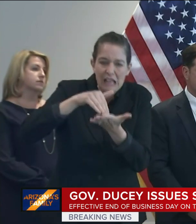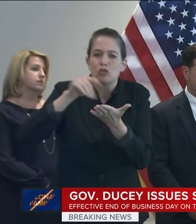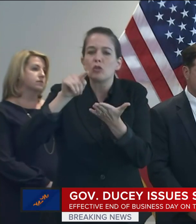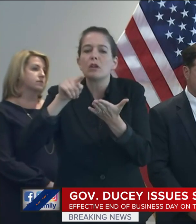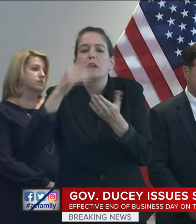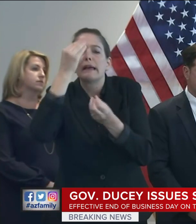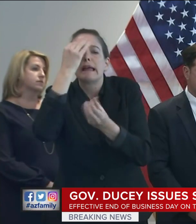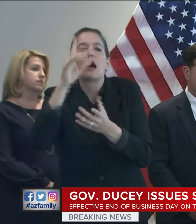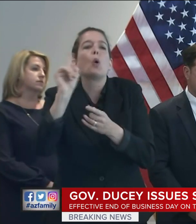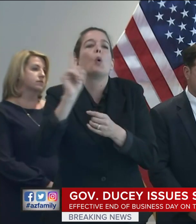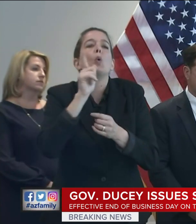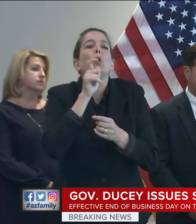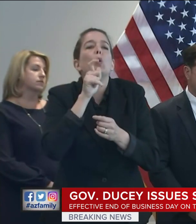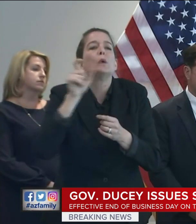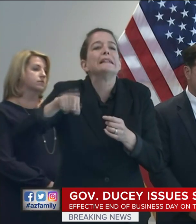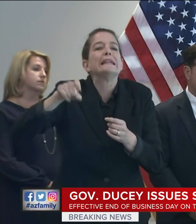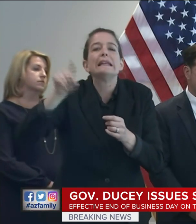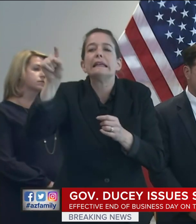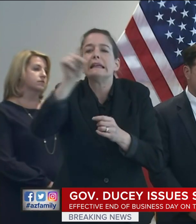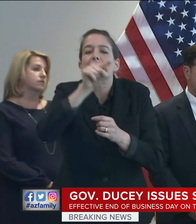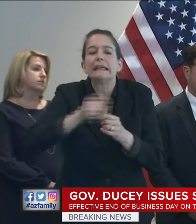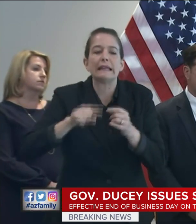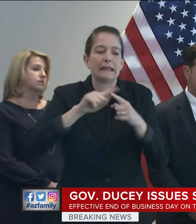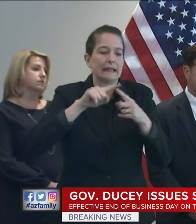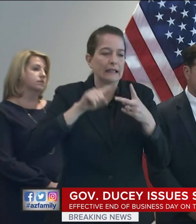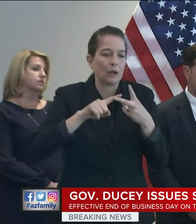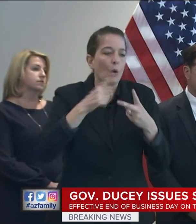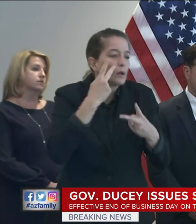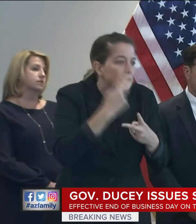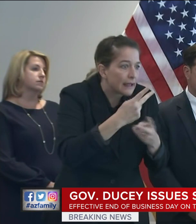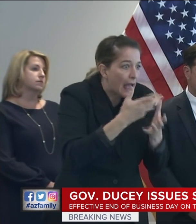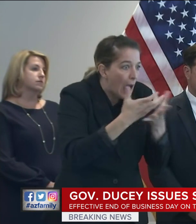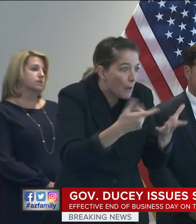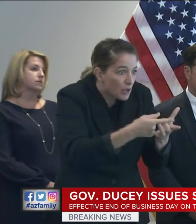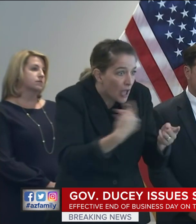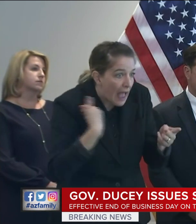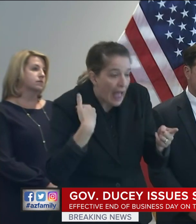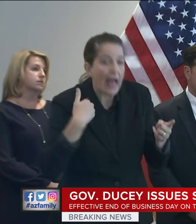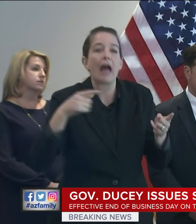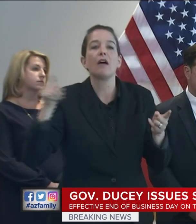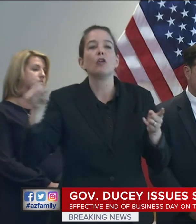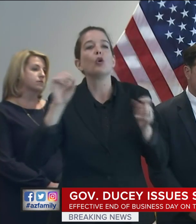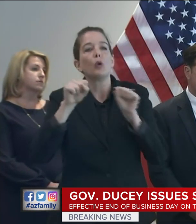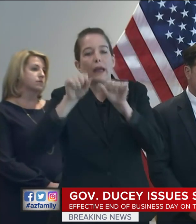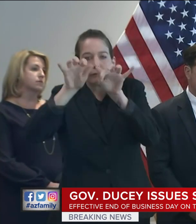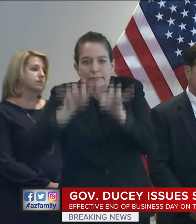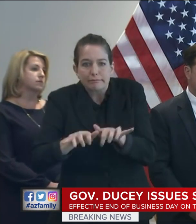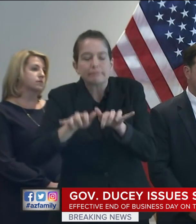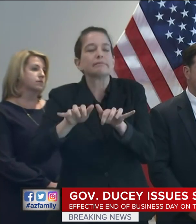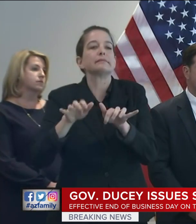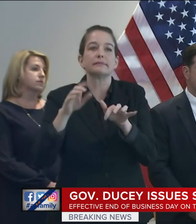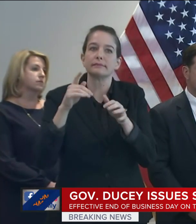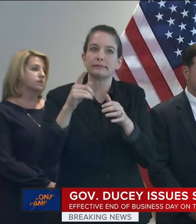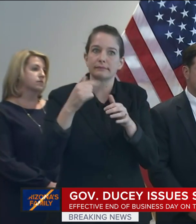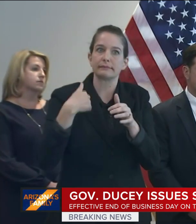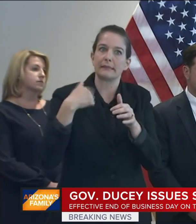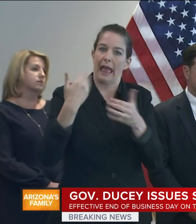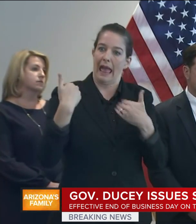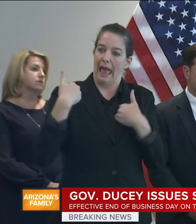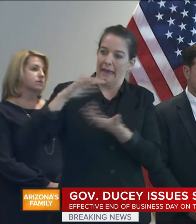So if anybody goes to that website, they can see what the needs are in your community, and you can post if you have supplies. So this is a statewide